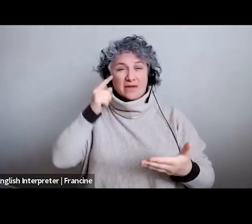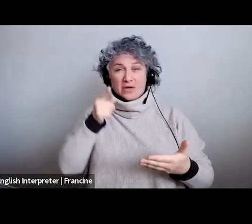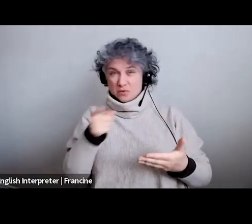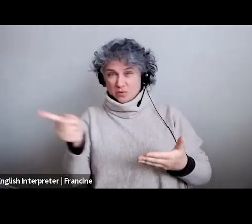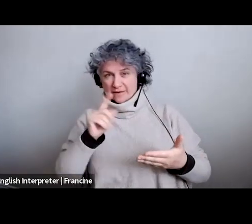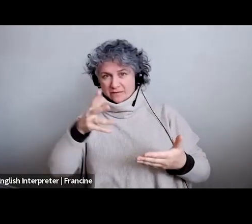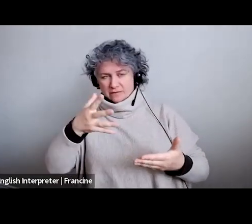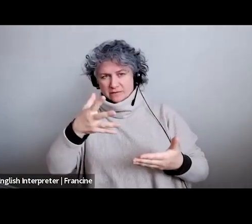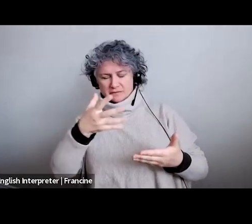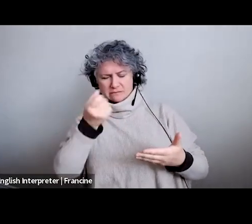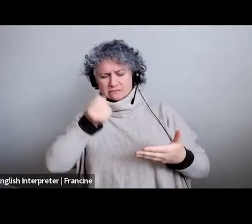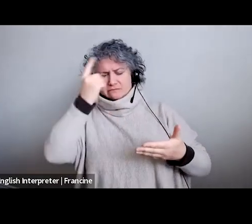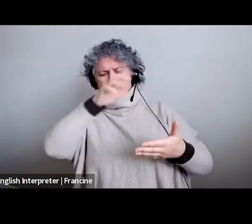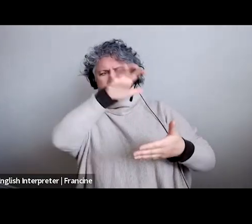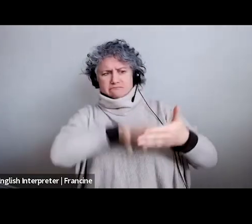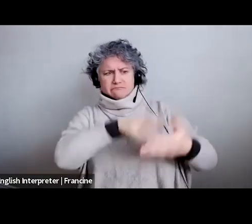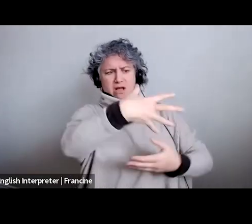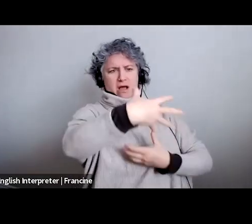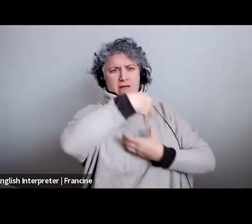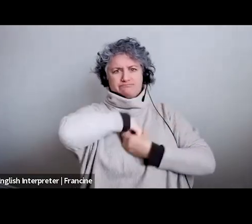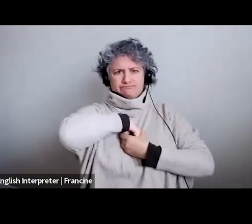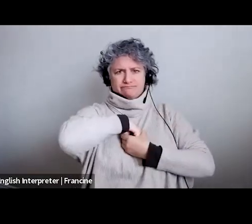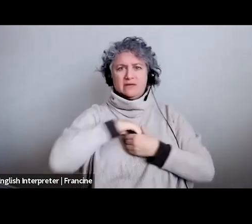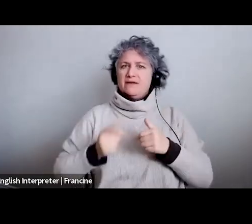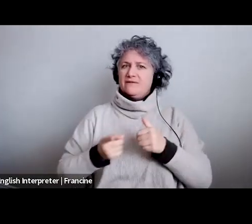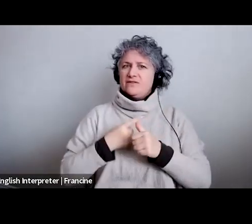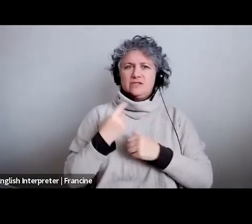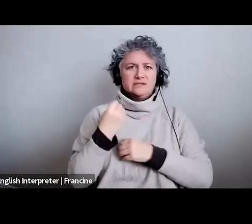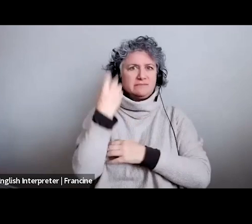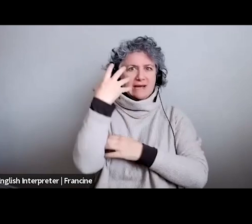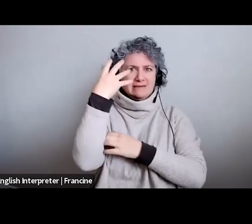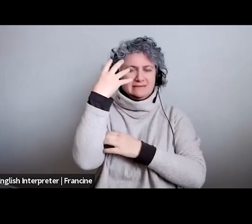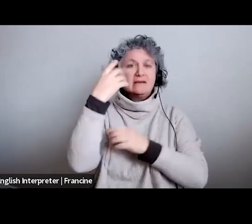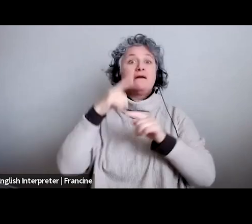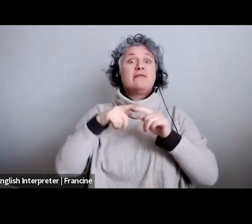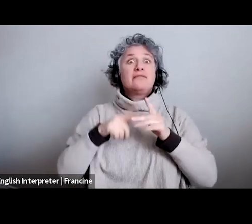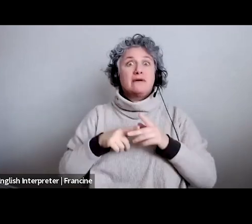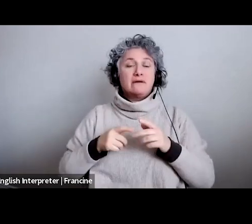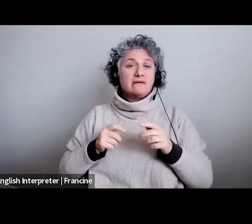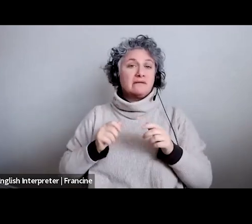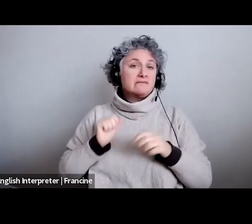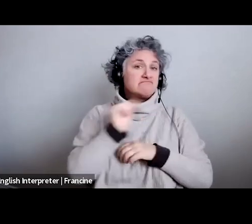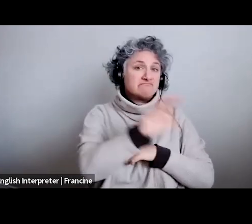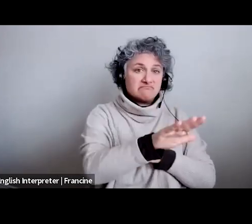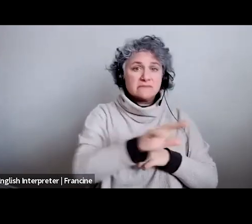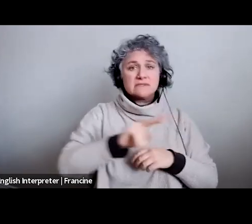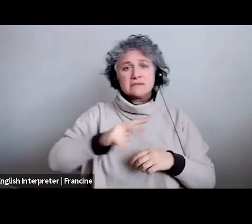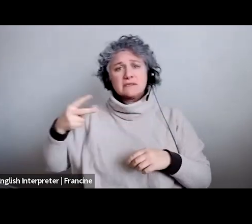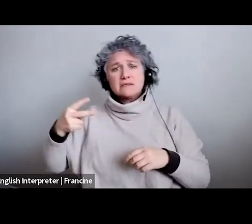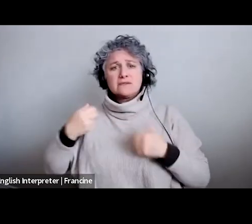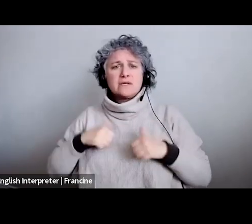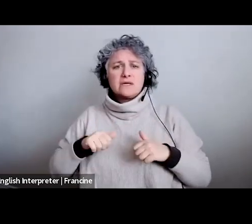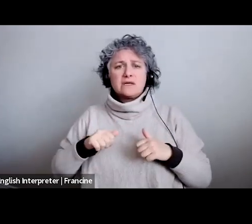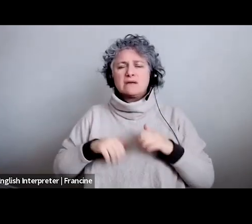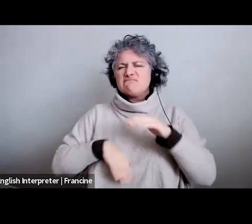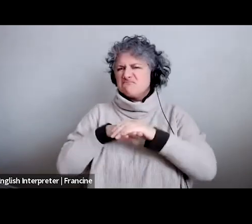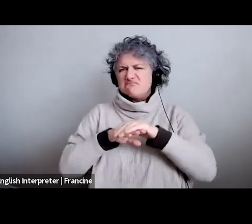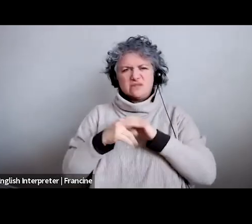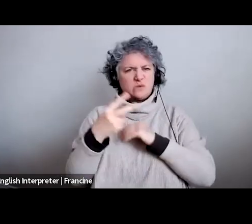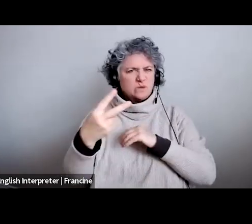work for that first pass no matter what and then if you want to do a second pass to a second i wouldn't do more than two